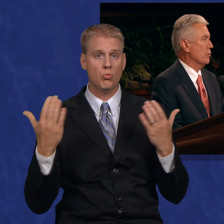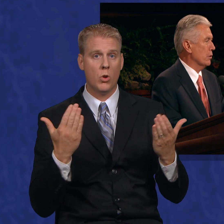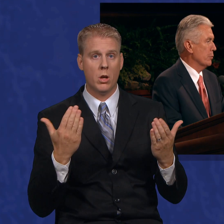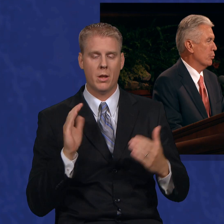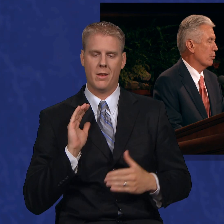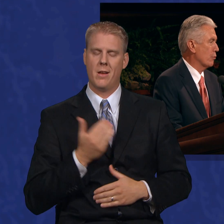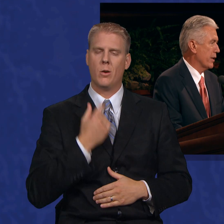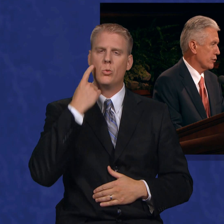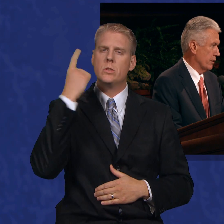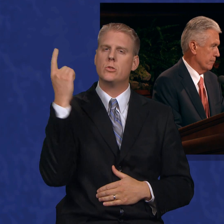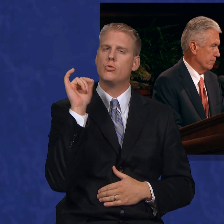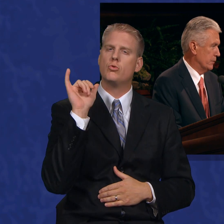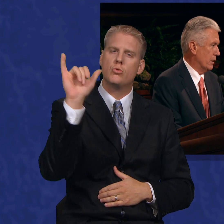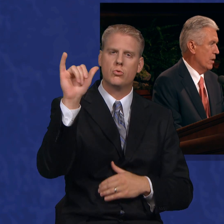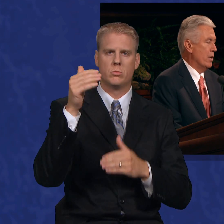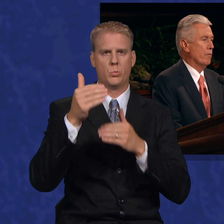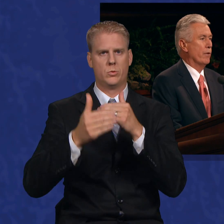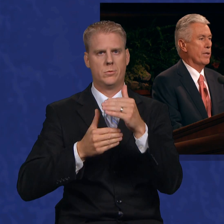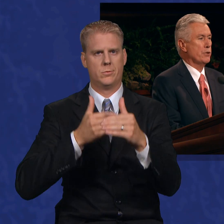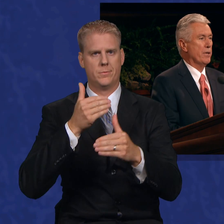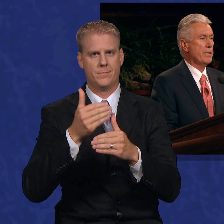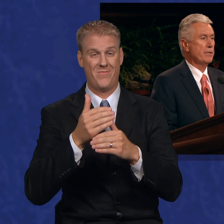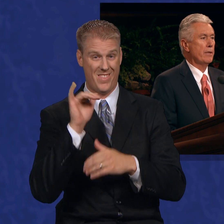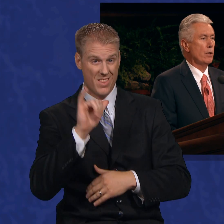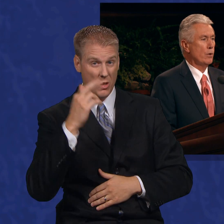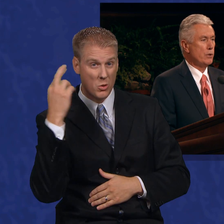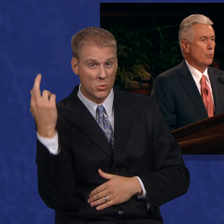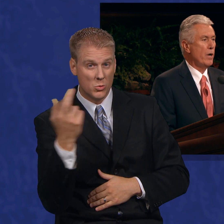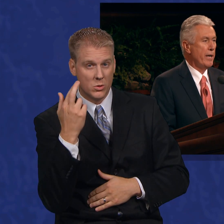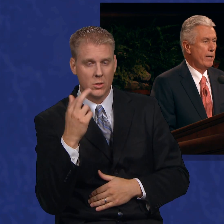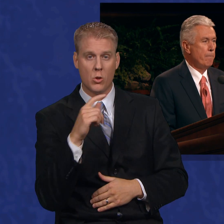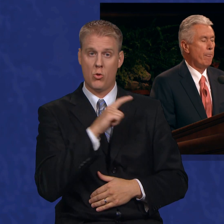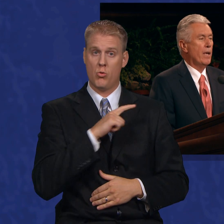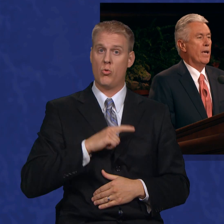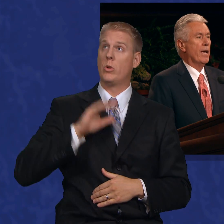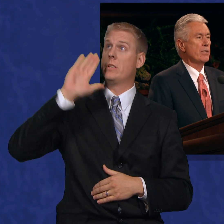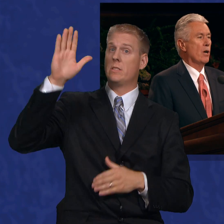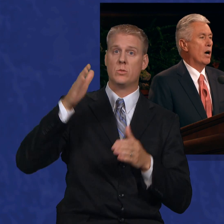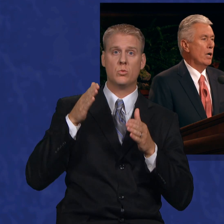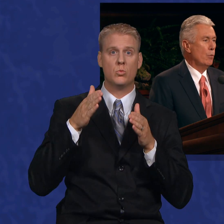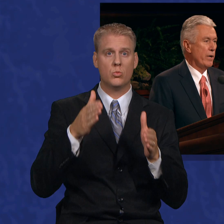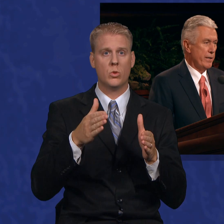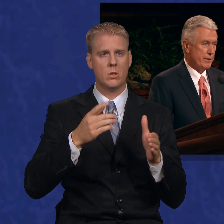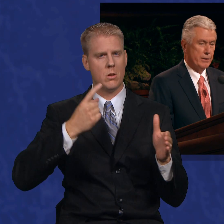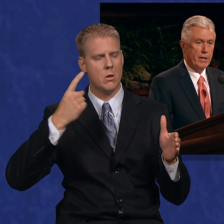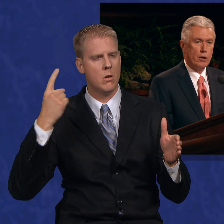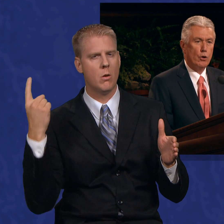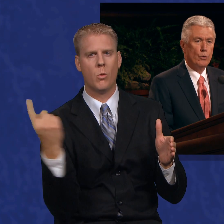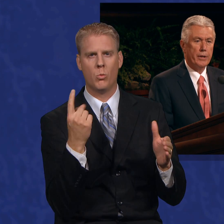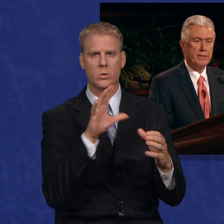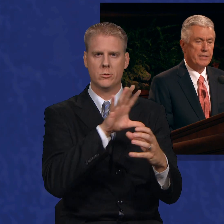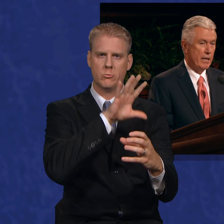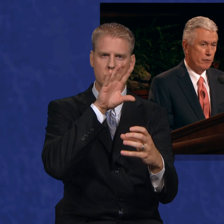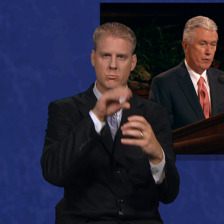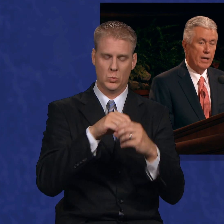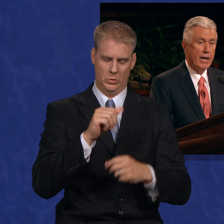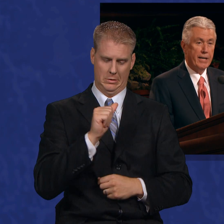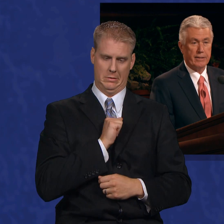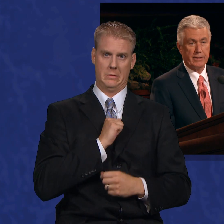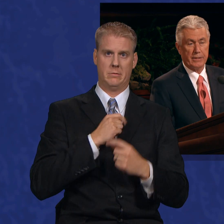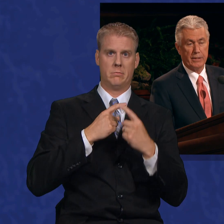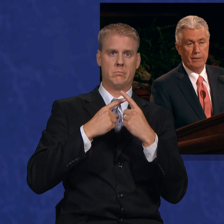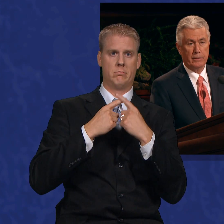eternal progression. For this reason, the Lord's way has always included self